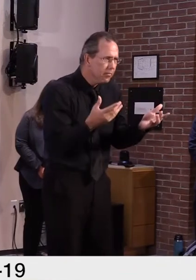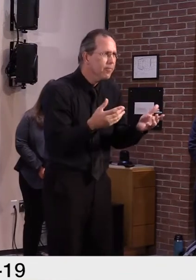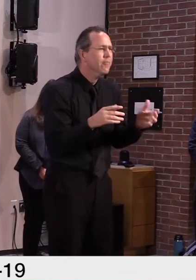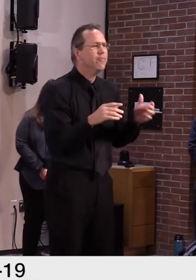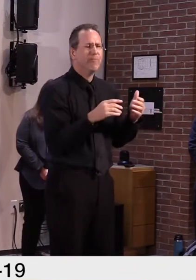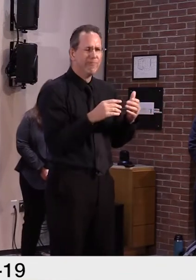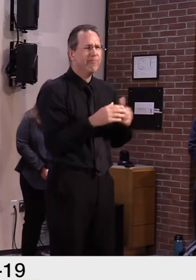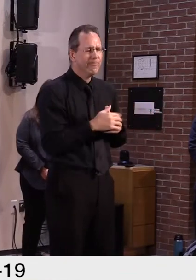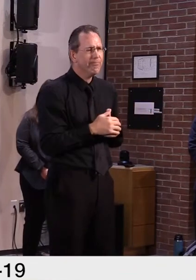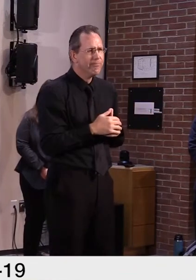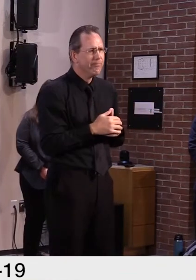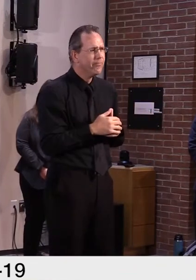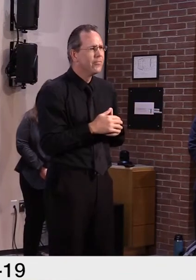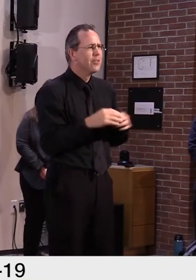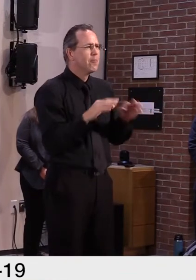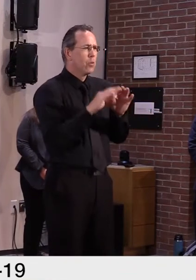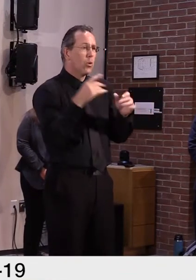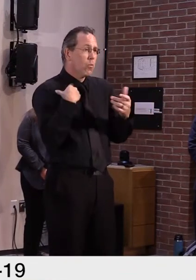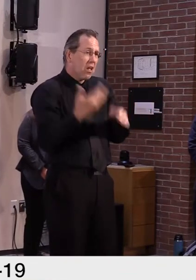hands.